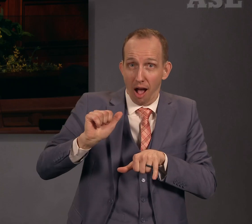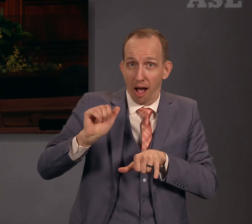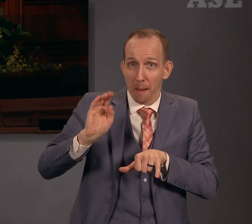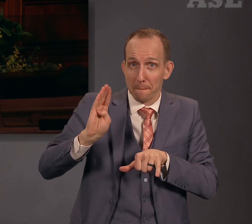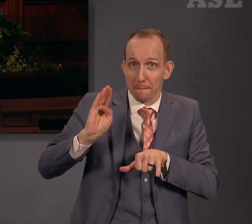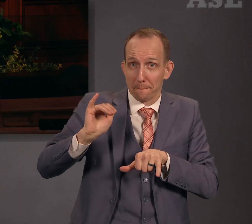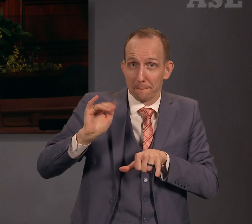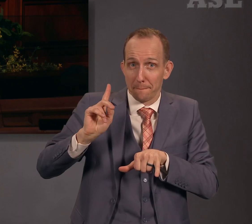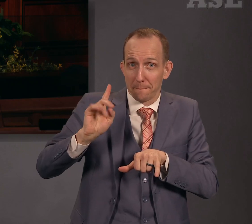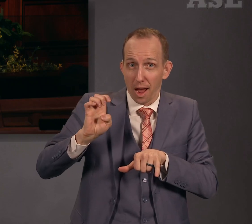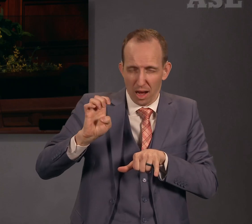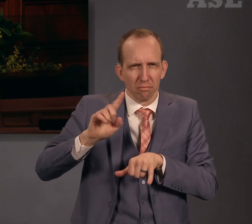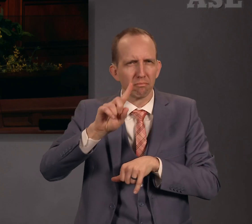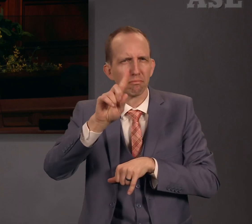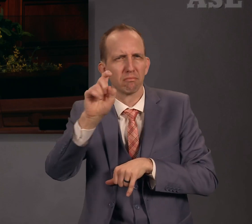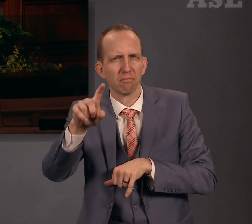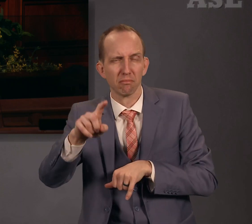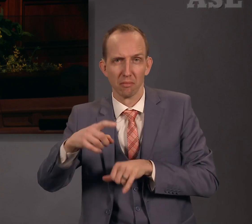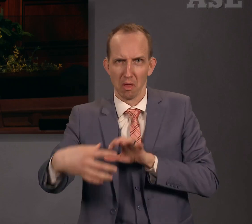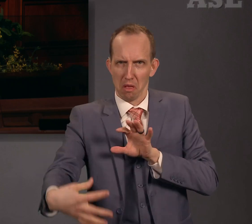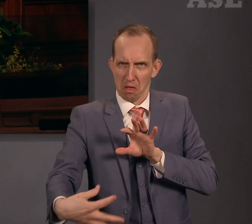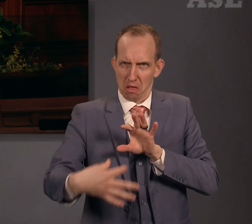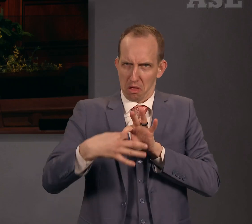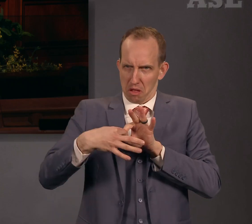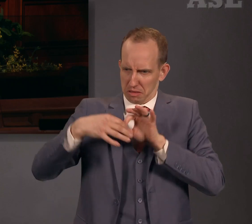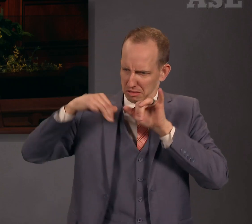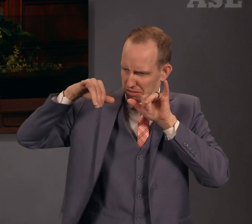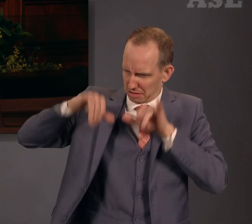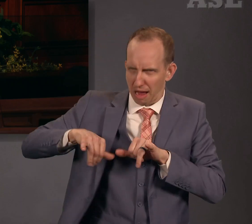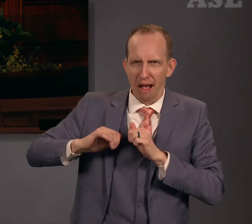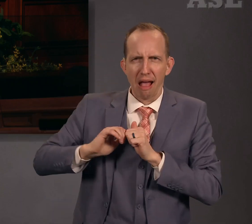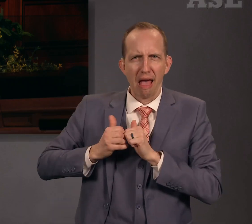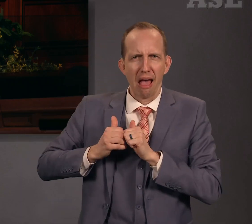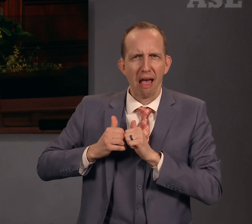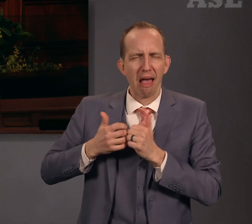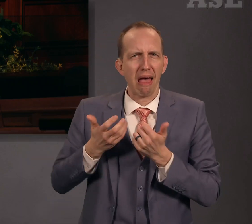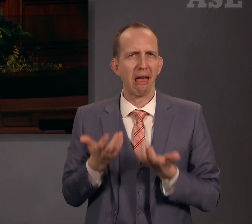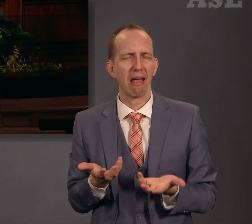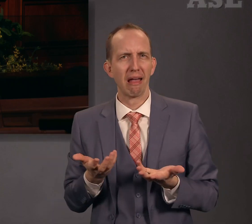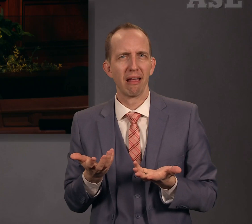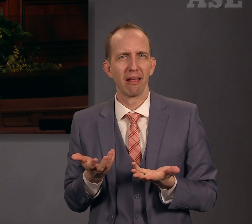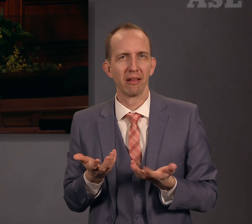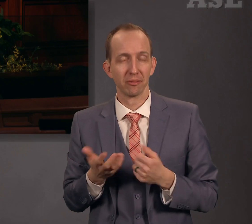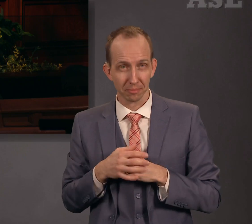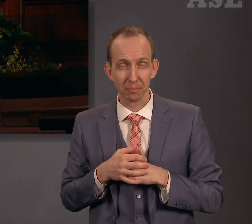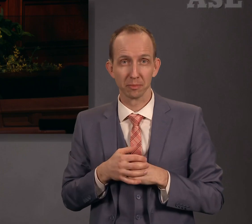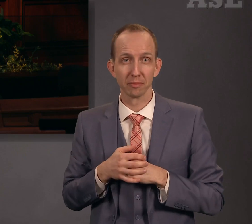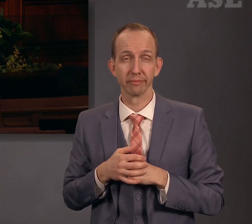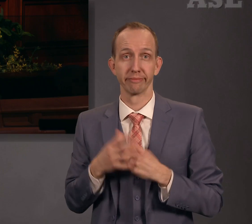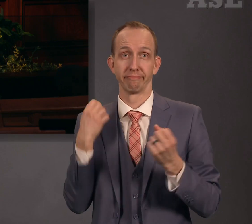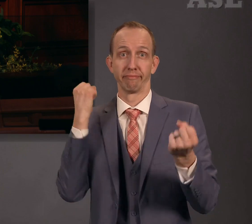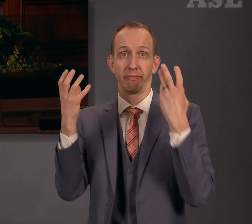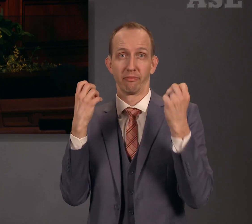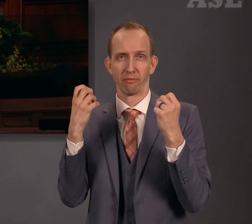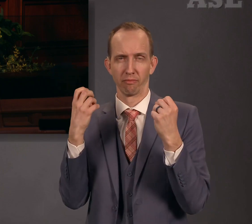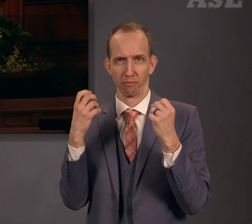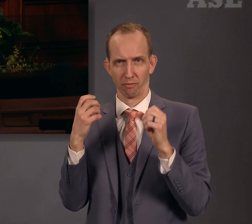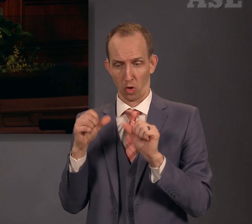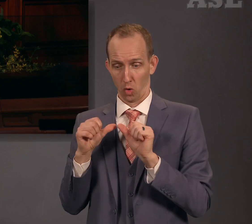learn and come to abide in Him? The word abide denotes remaining fixed or stable and